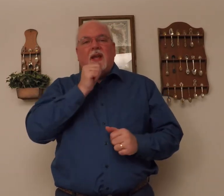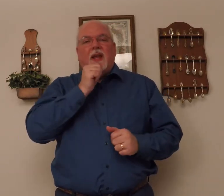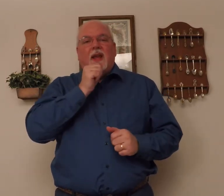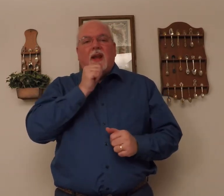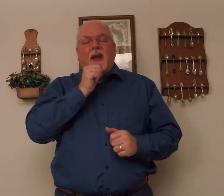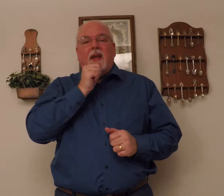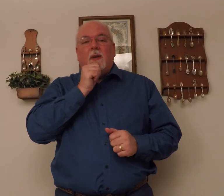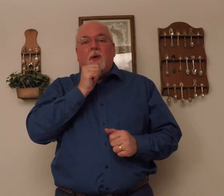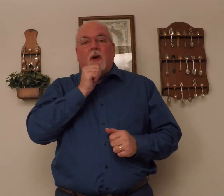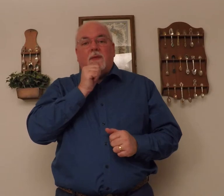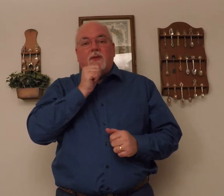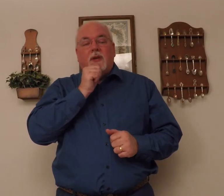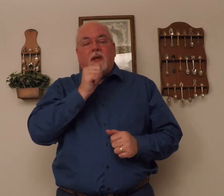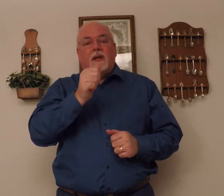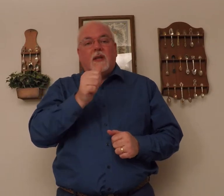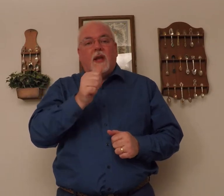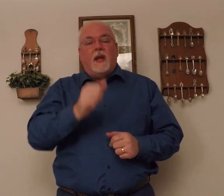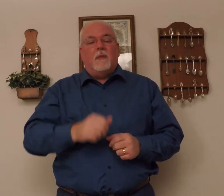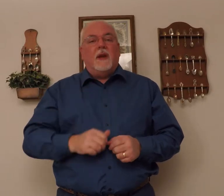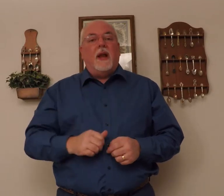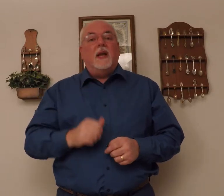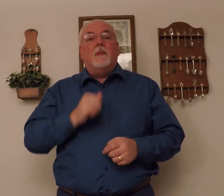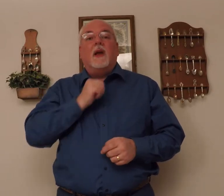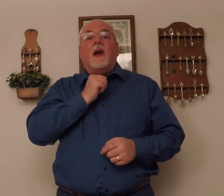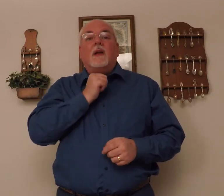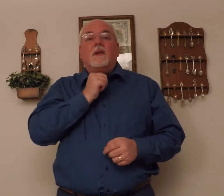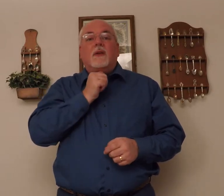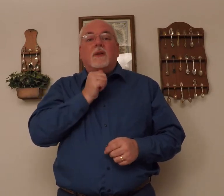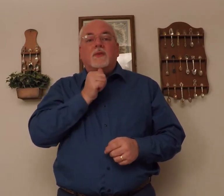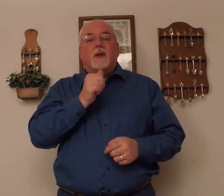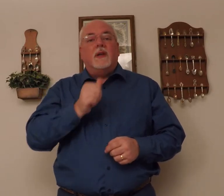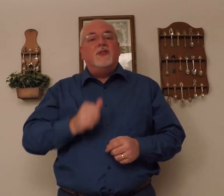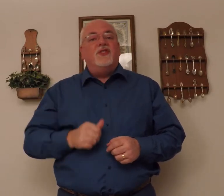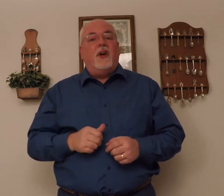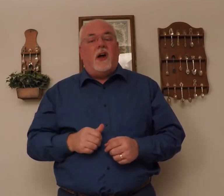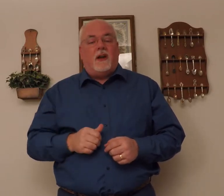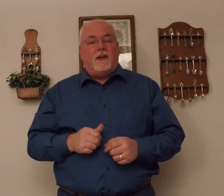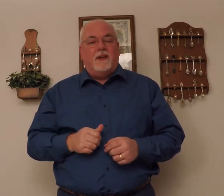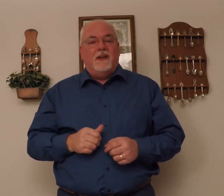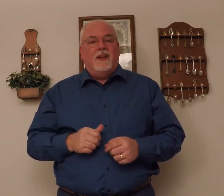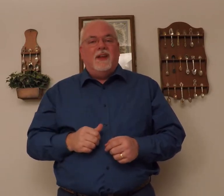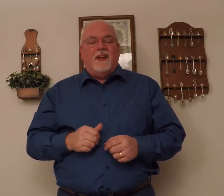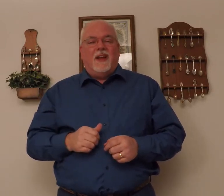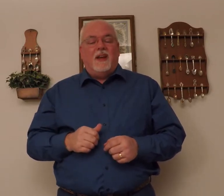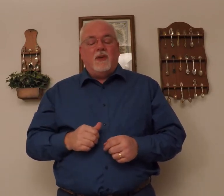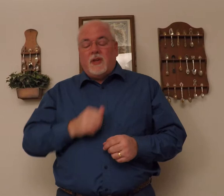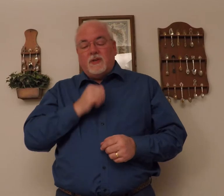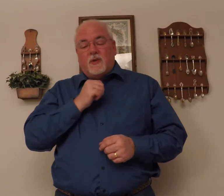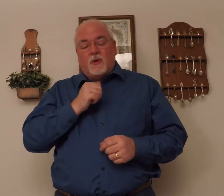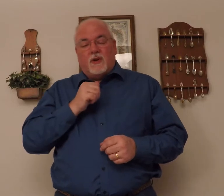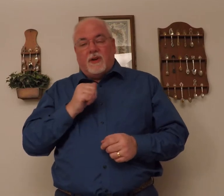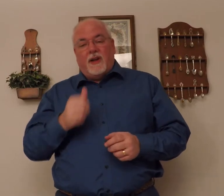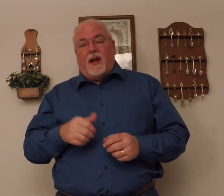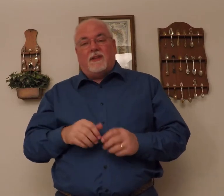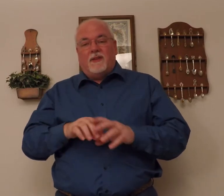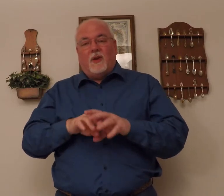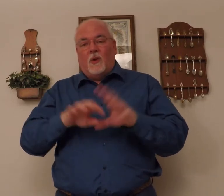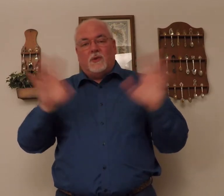an A coming off the chin is am. An A coming under the chin is not. And if you change the word to not, then the whole